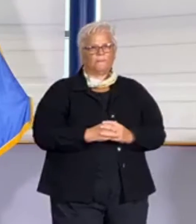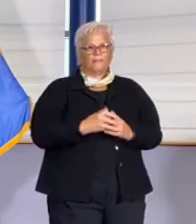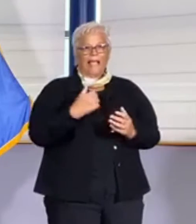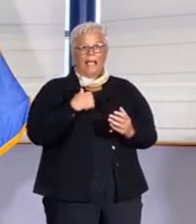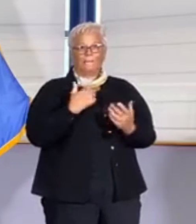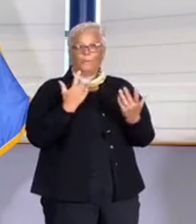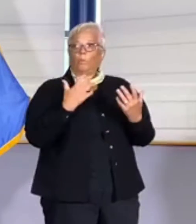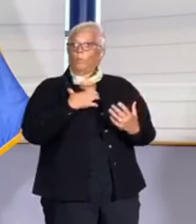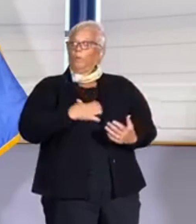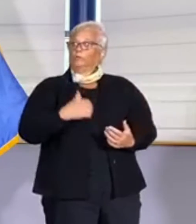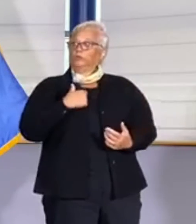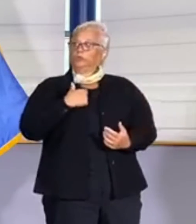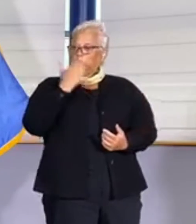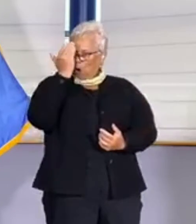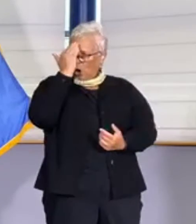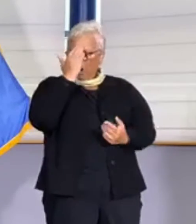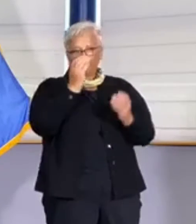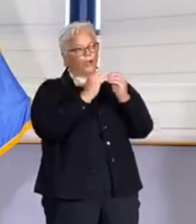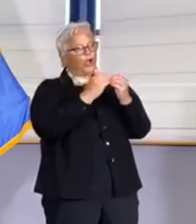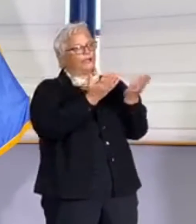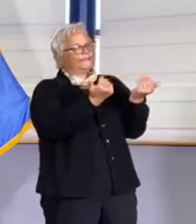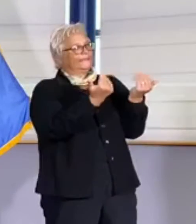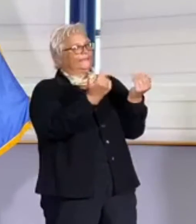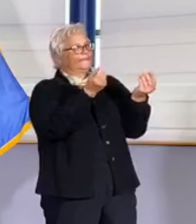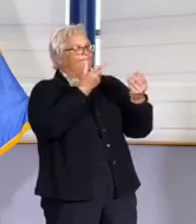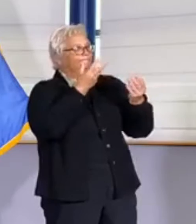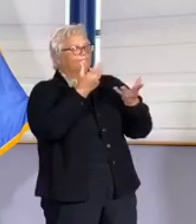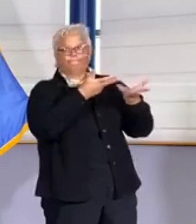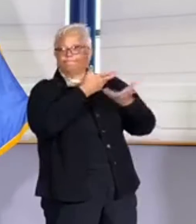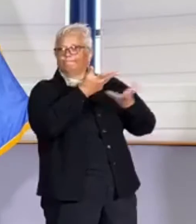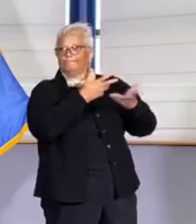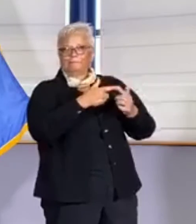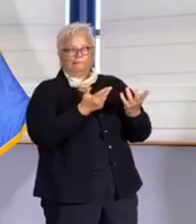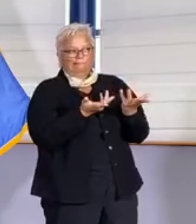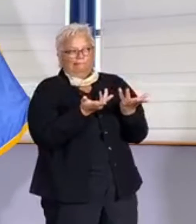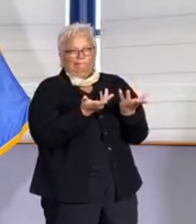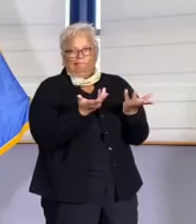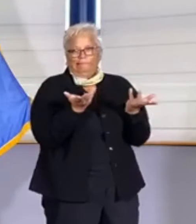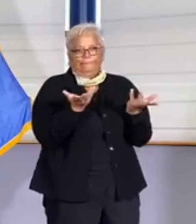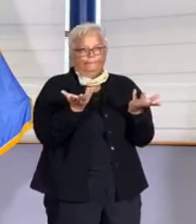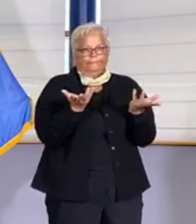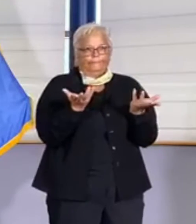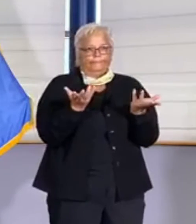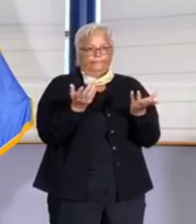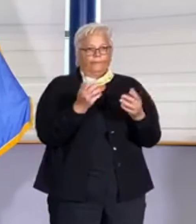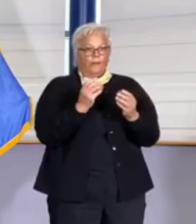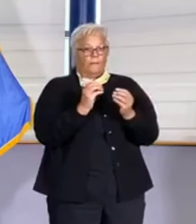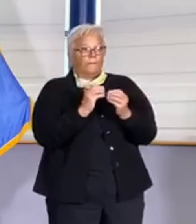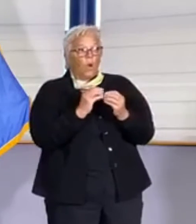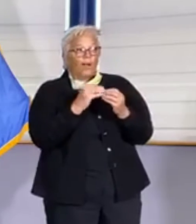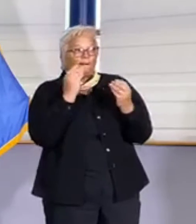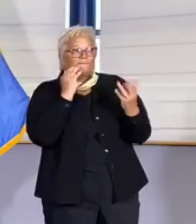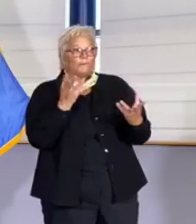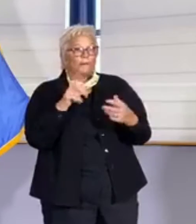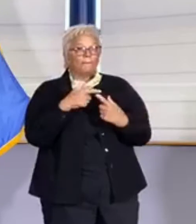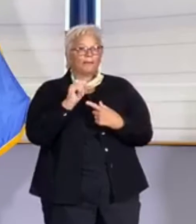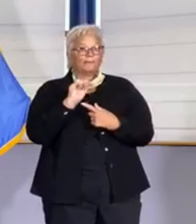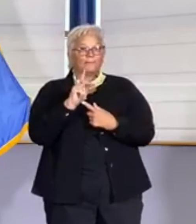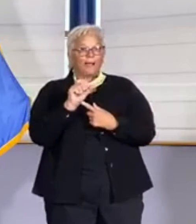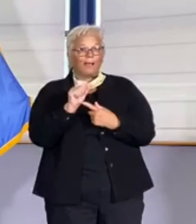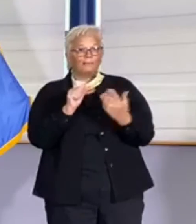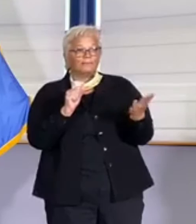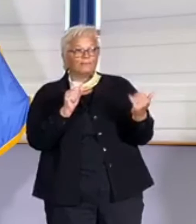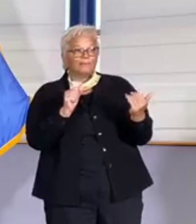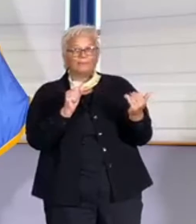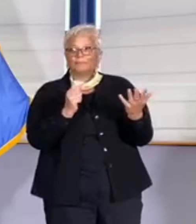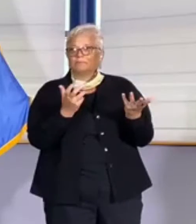there's information being shared about Tulsa. In Tulsa, we would certainly want to know about it.